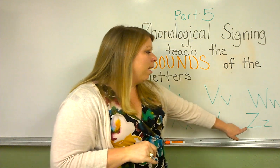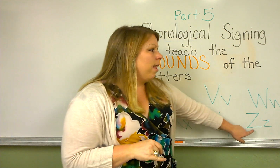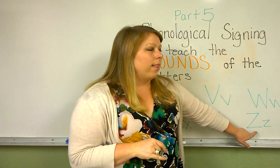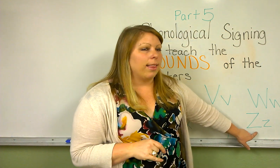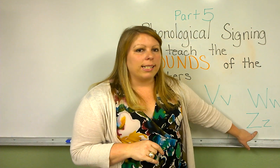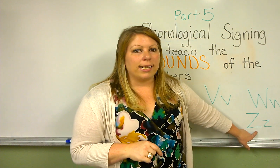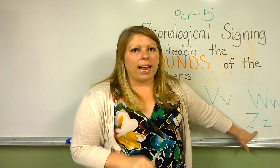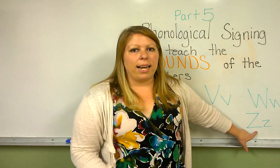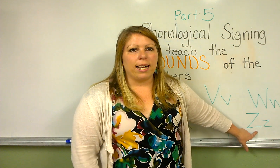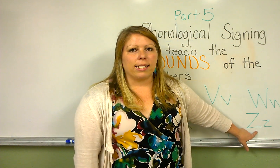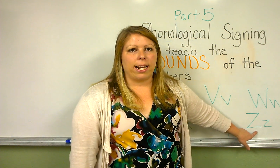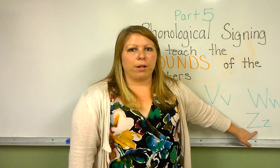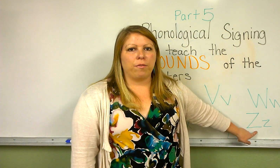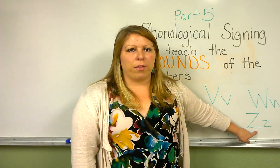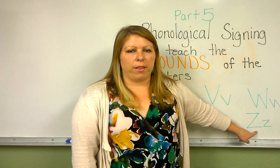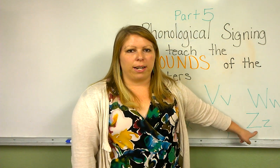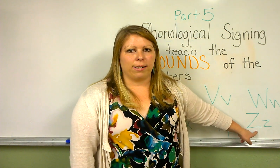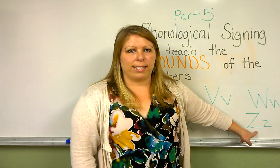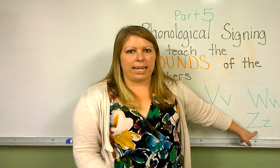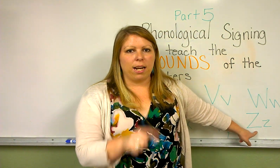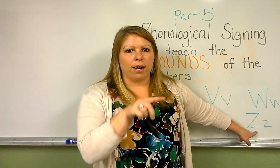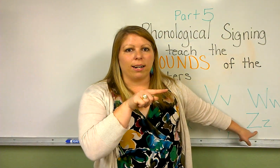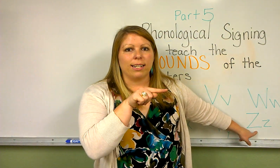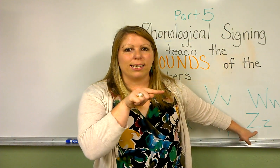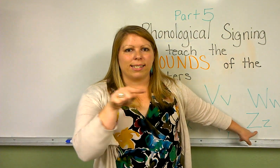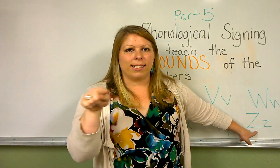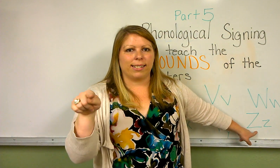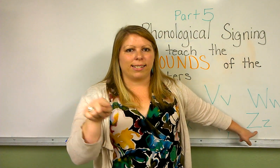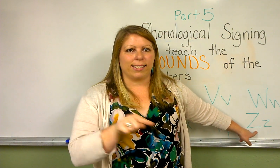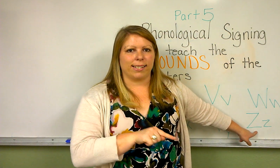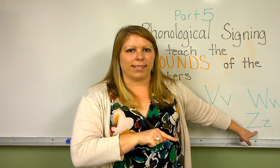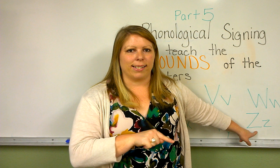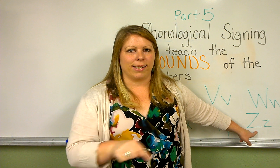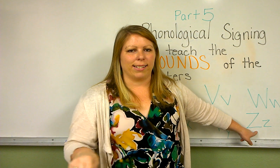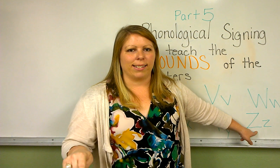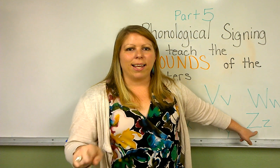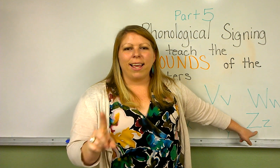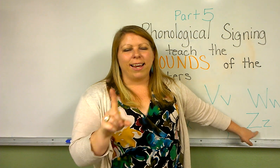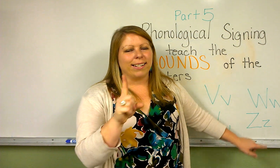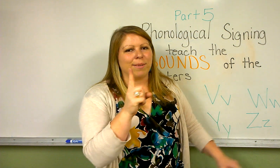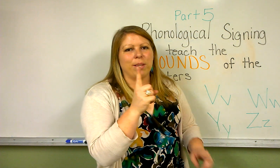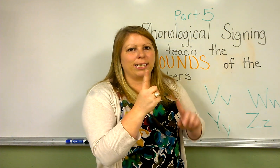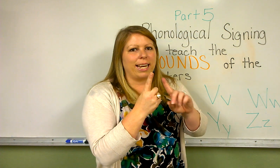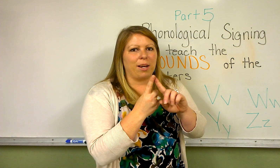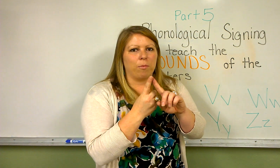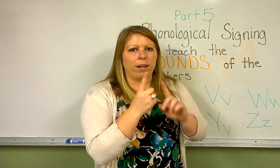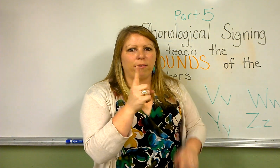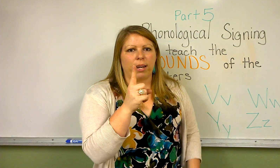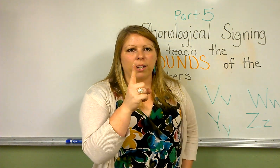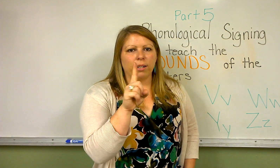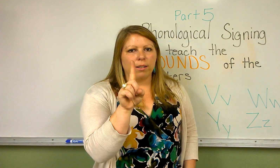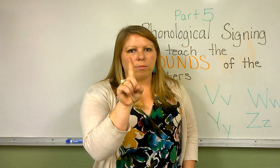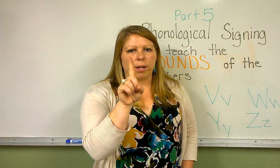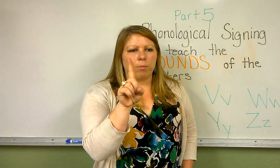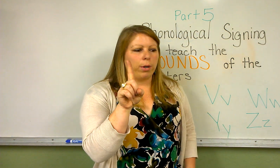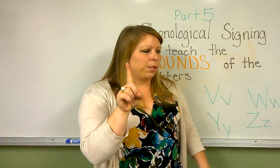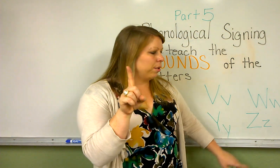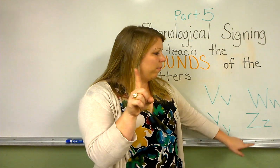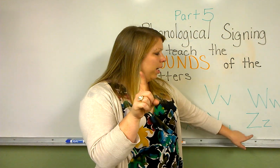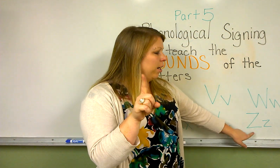The sign and sound for the letter Z are zzz. Simply taking one finger, one pointer finger,